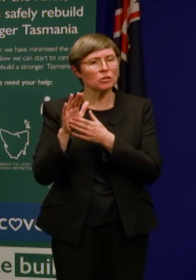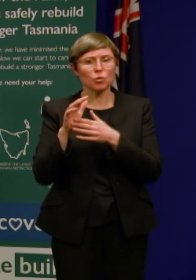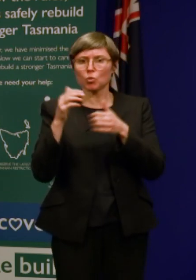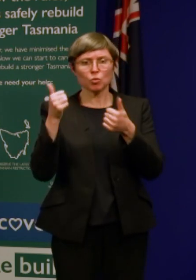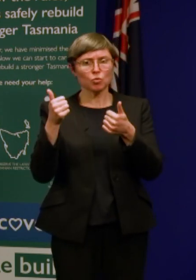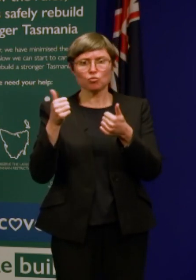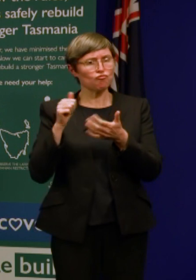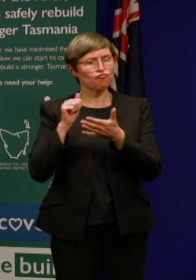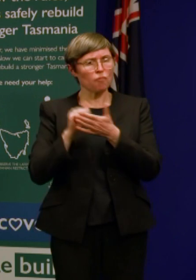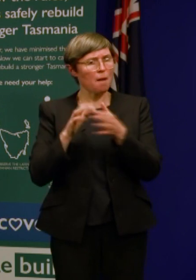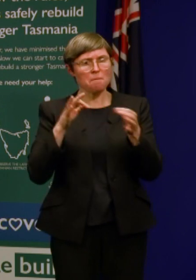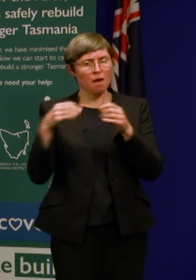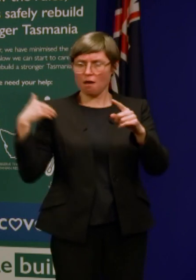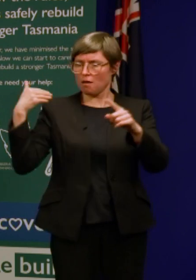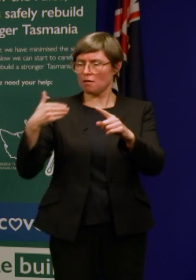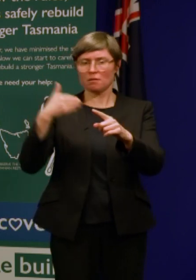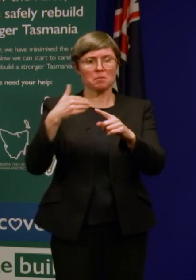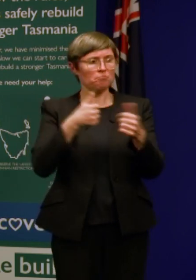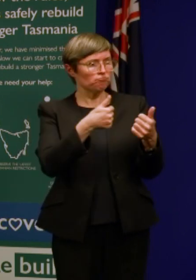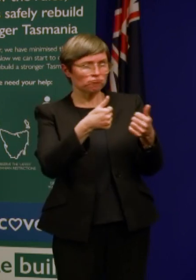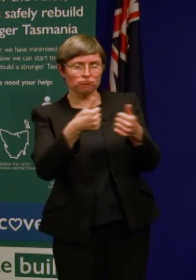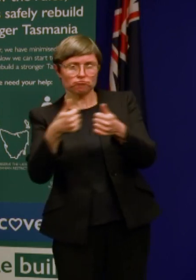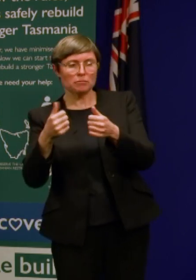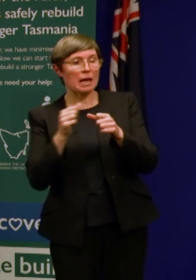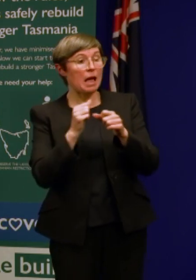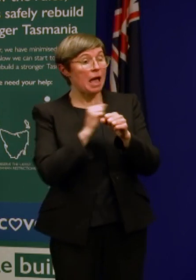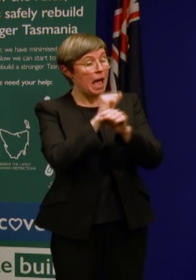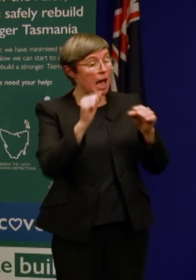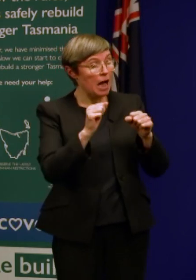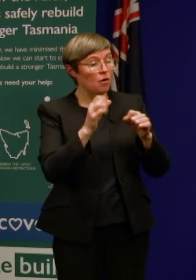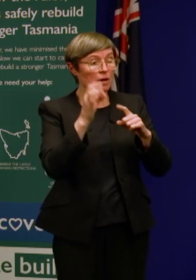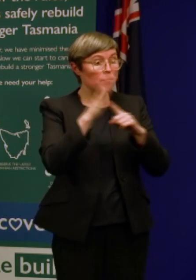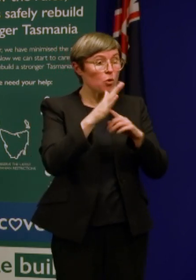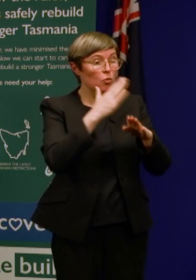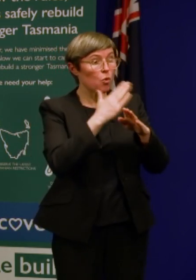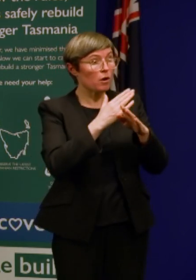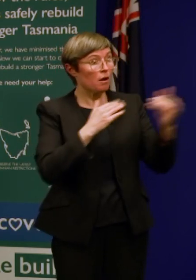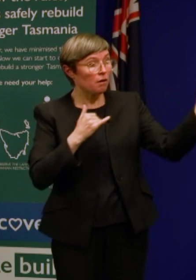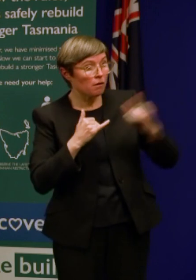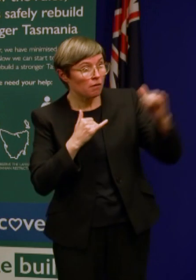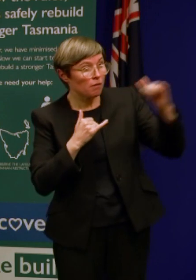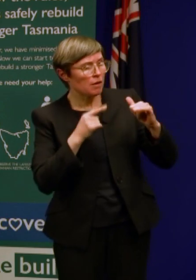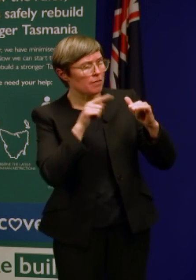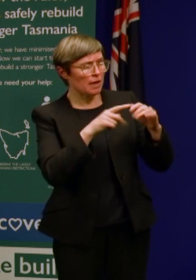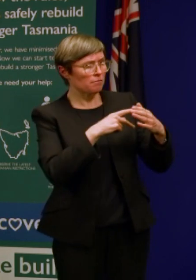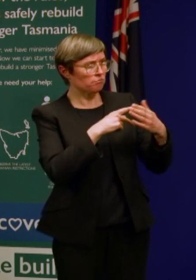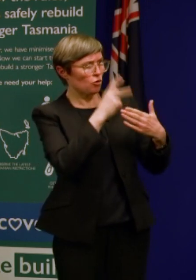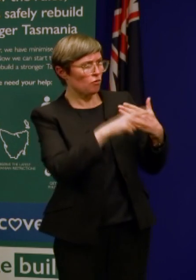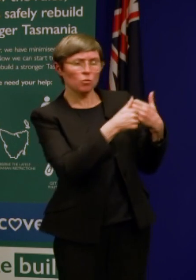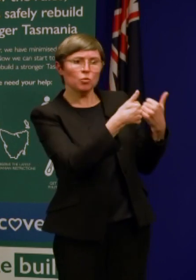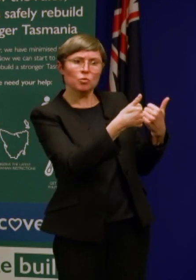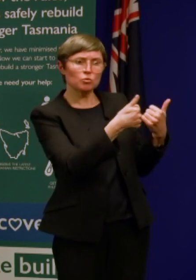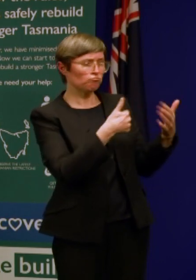stead and in terms of the way that the Essential Traveller Program has been administered as well. Now,